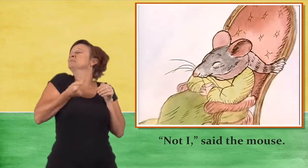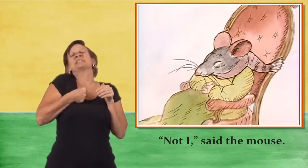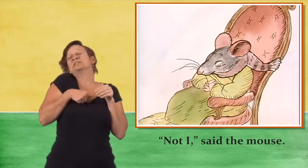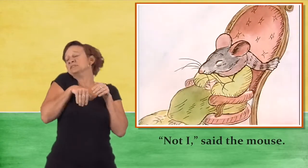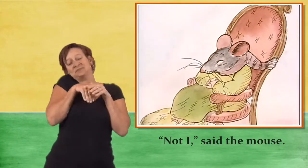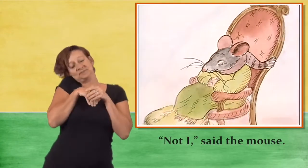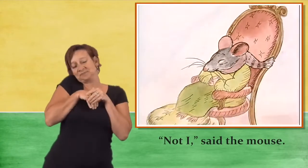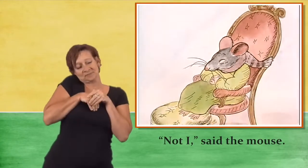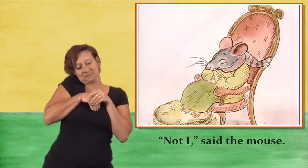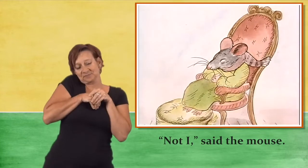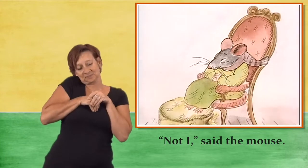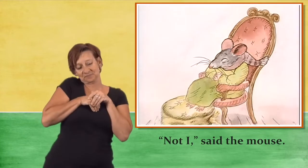mouse.